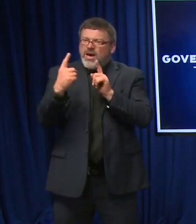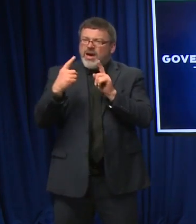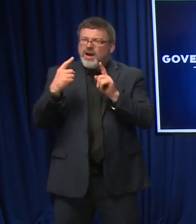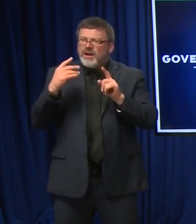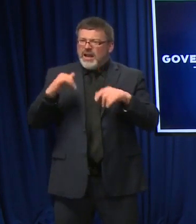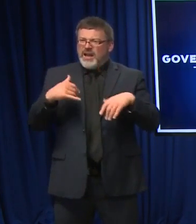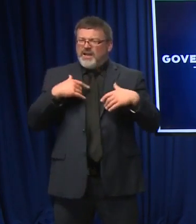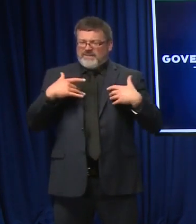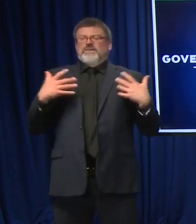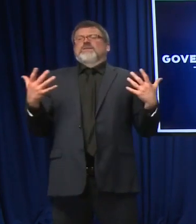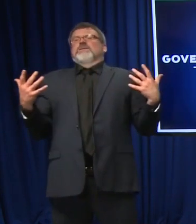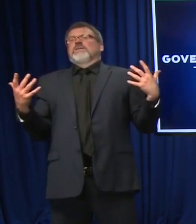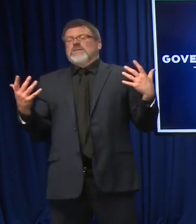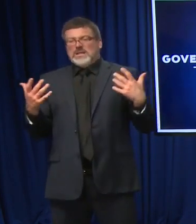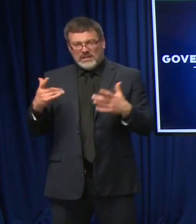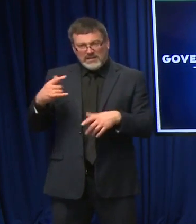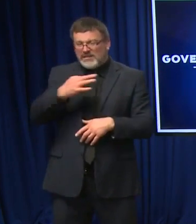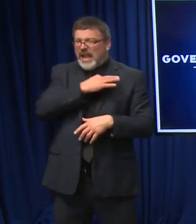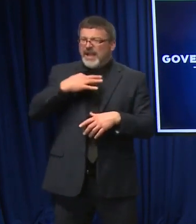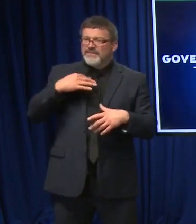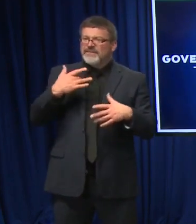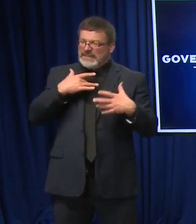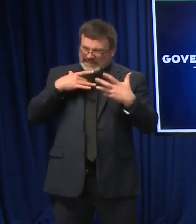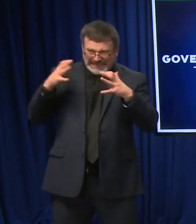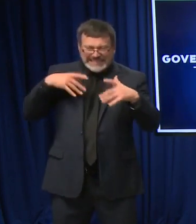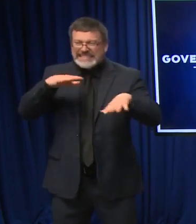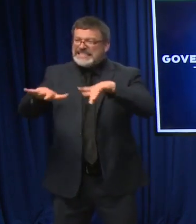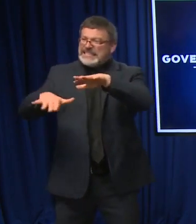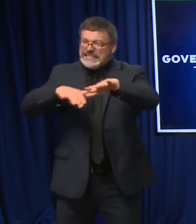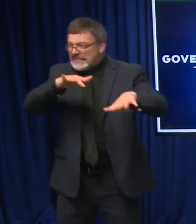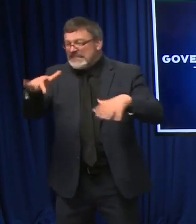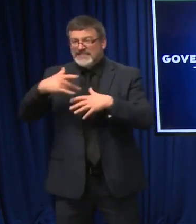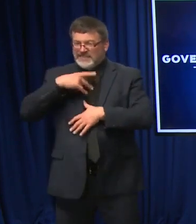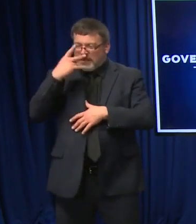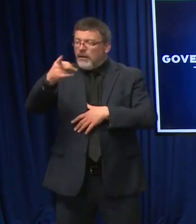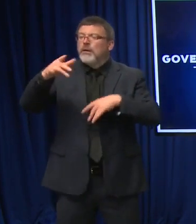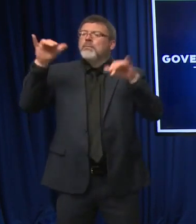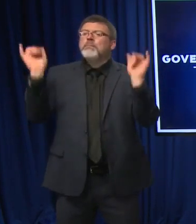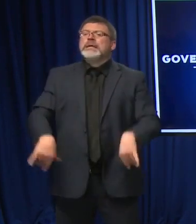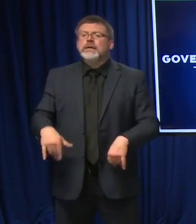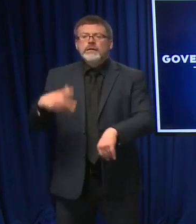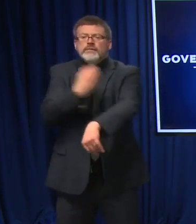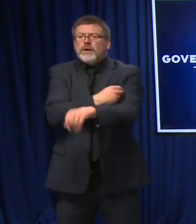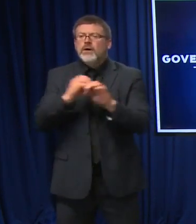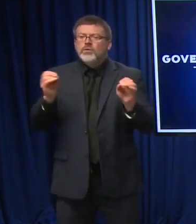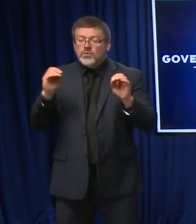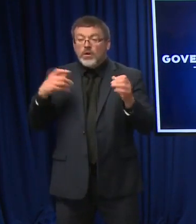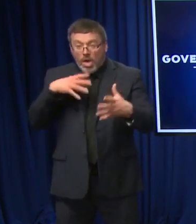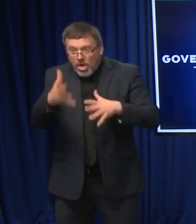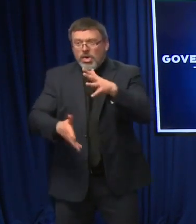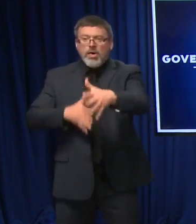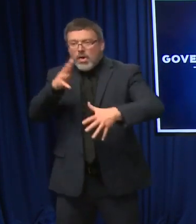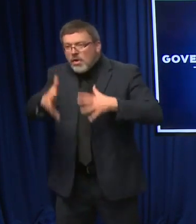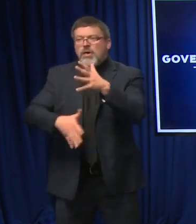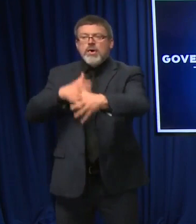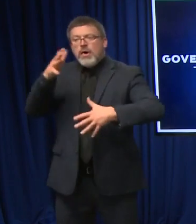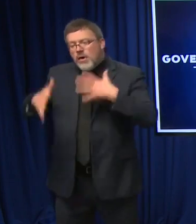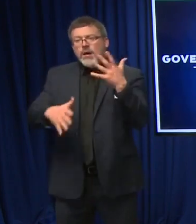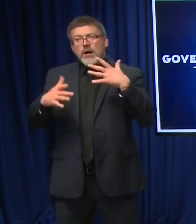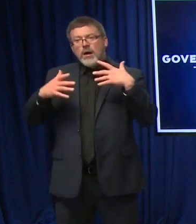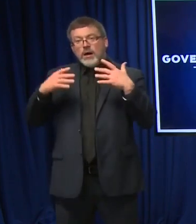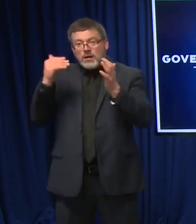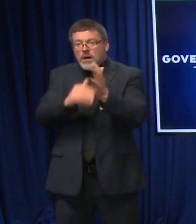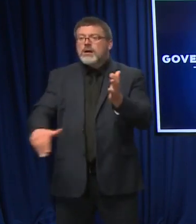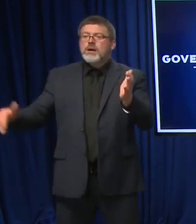our healthcare professionals are having a hard time continuing going on